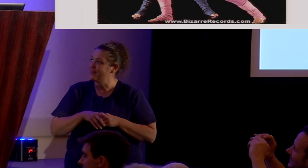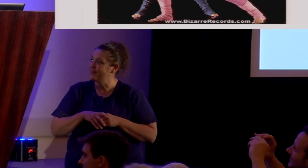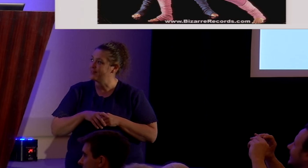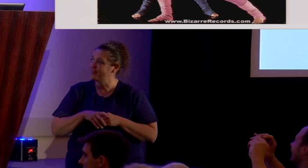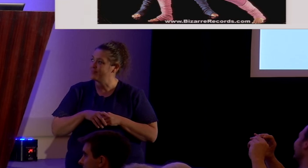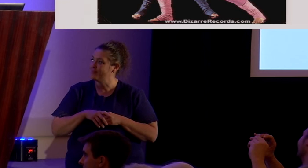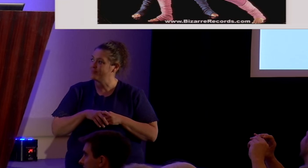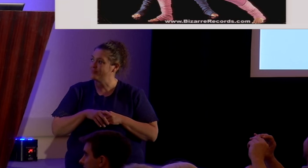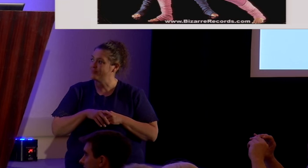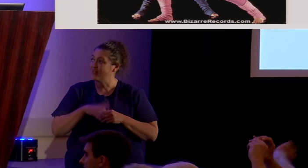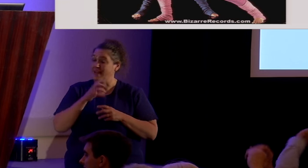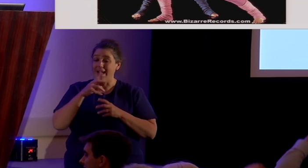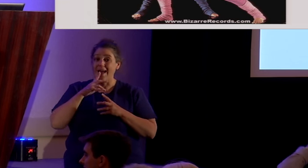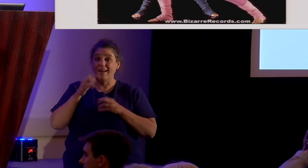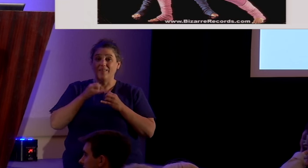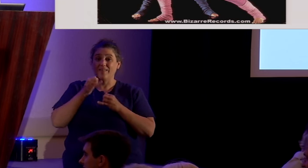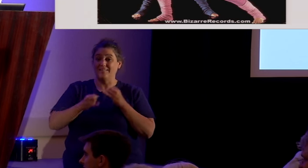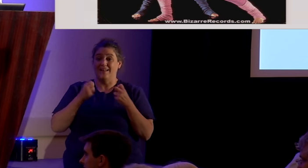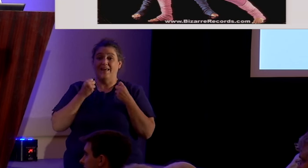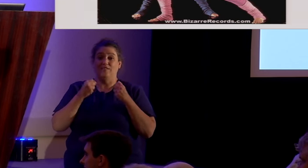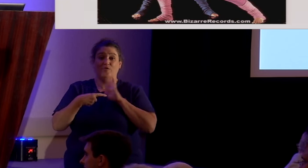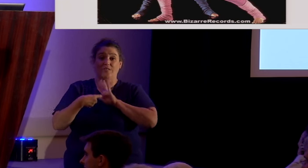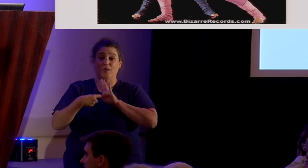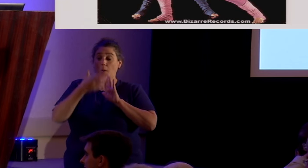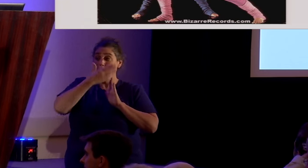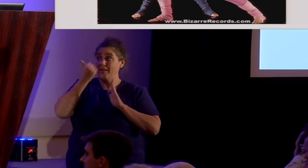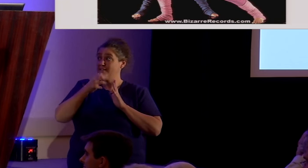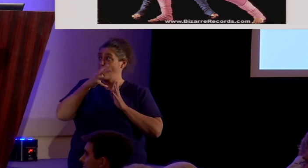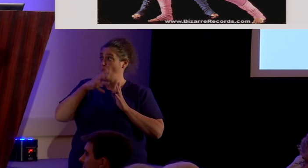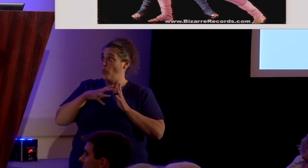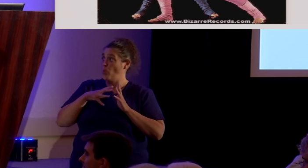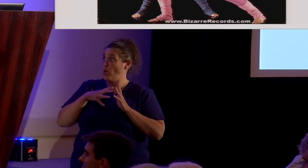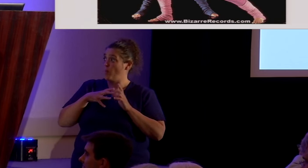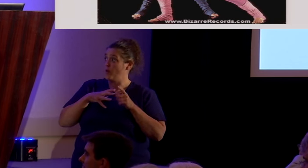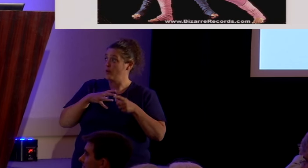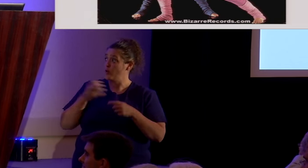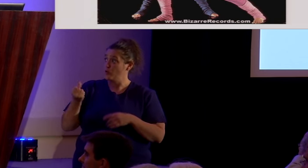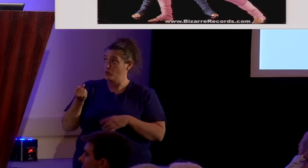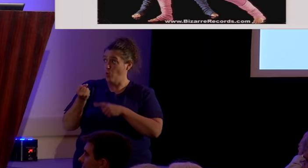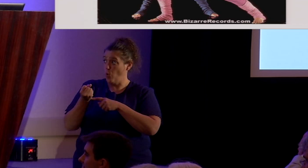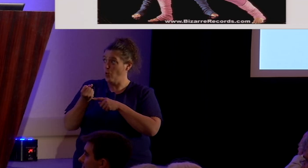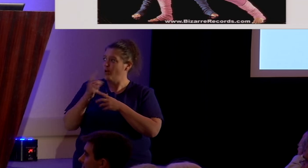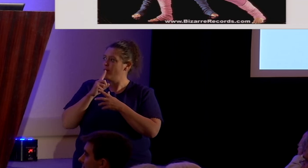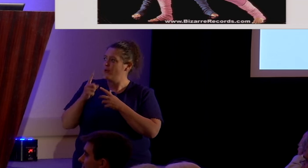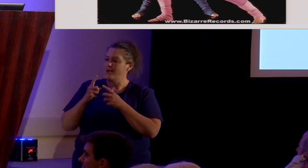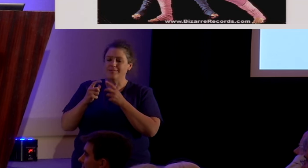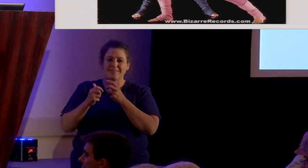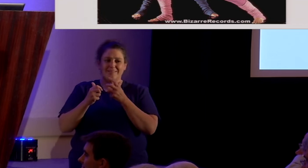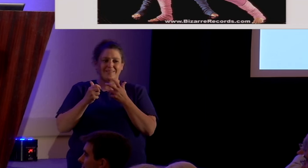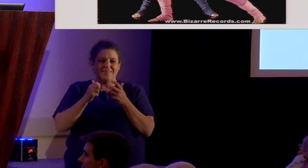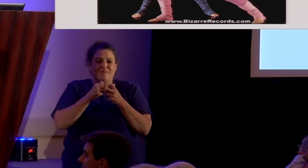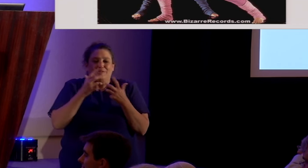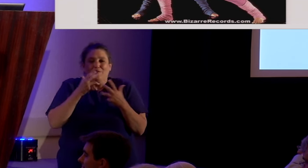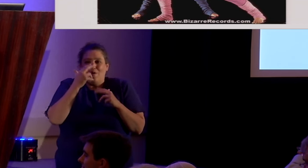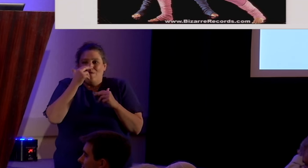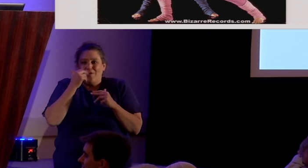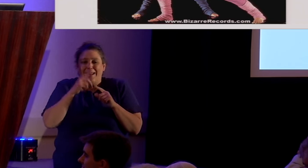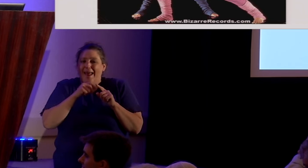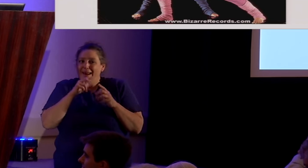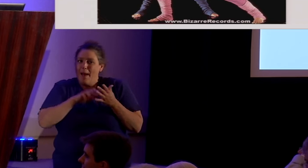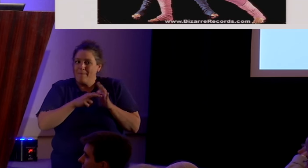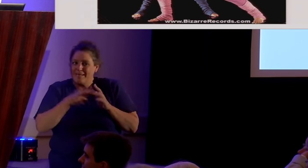And this last fitness example, because of what the woman is holding in her hands, is the most unintentionally funny promotional